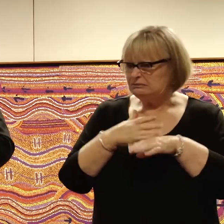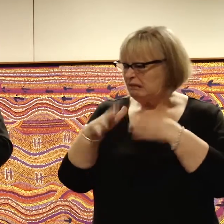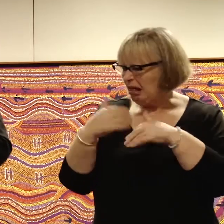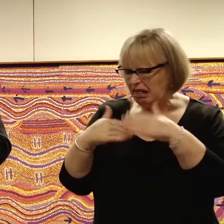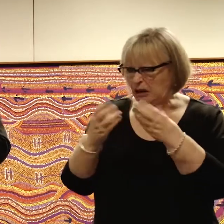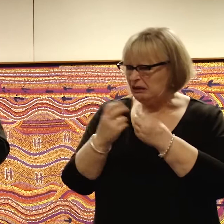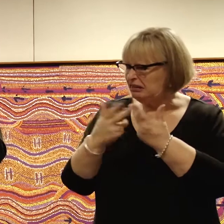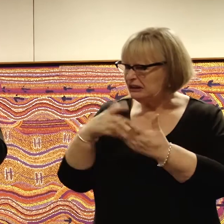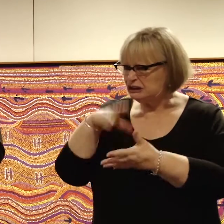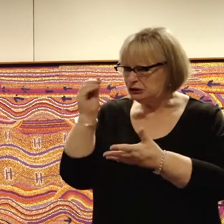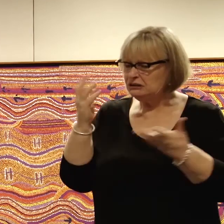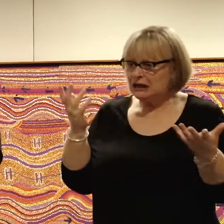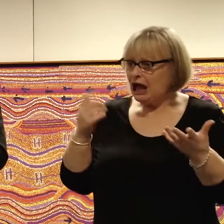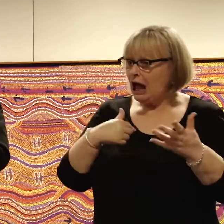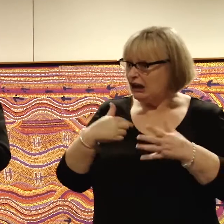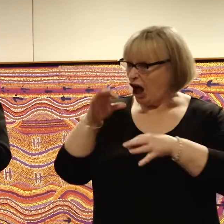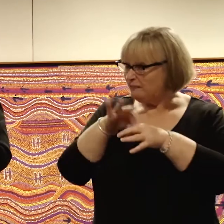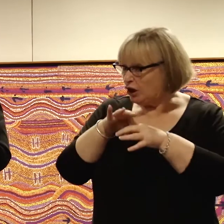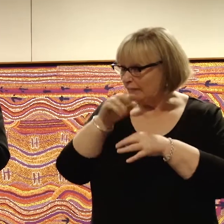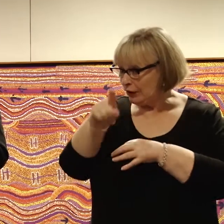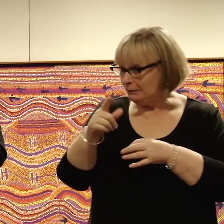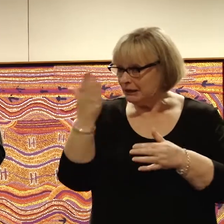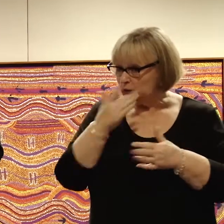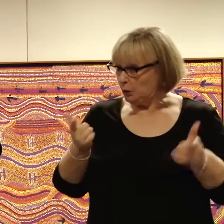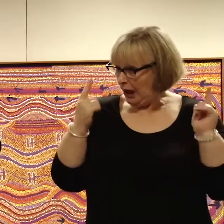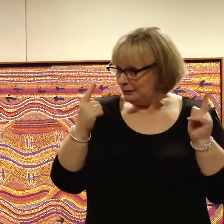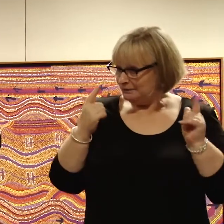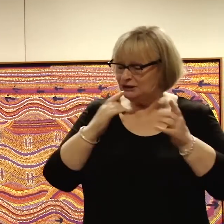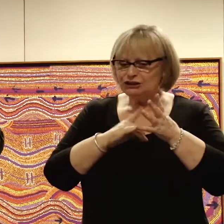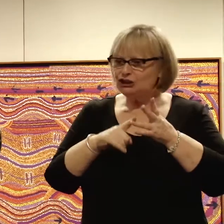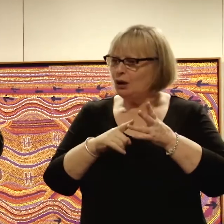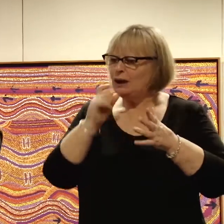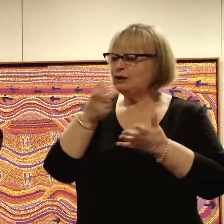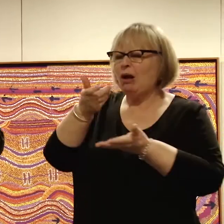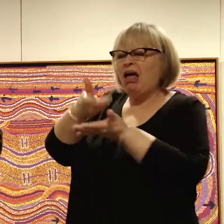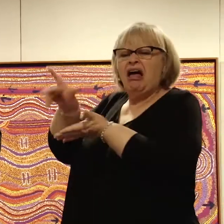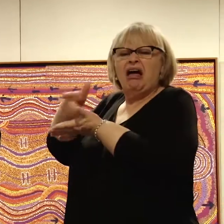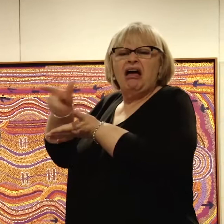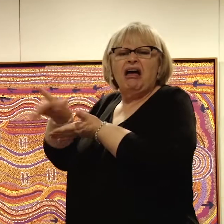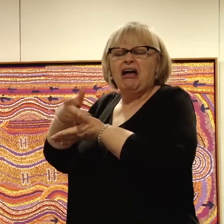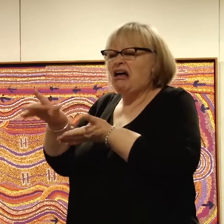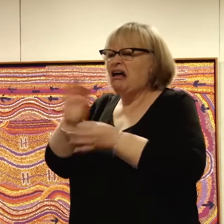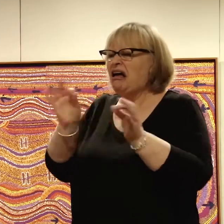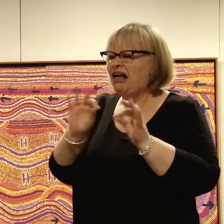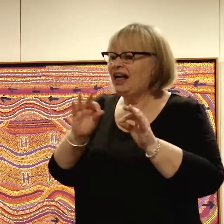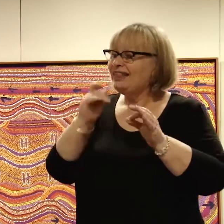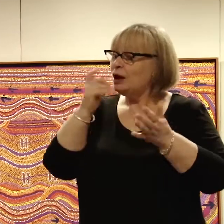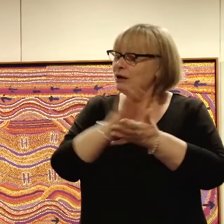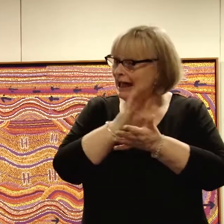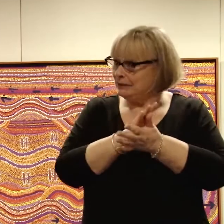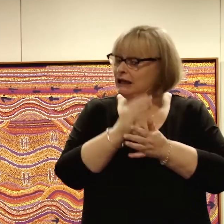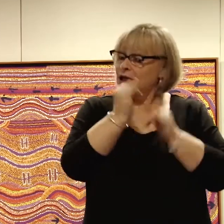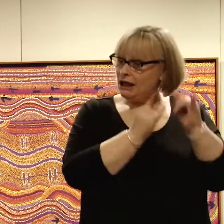along with all the other students fine. In fact, I even voted for him as school captain. So instead of dismissing a blind person out of hand, they would happily